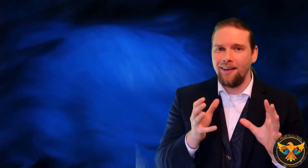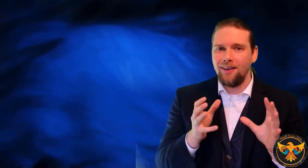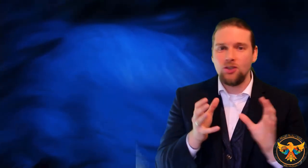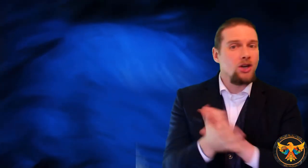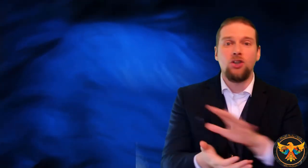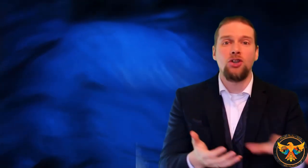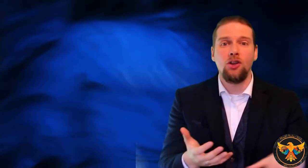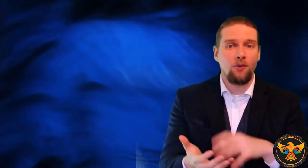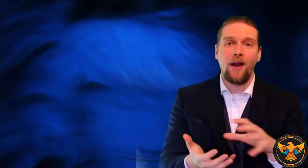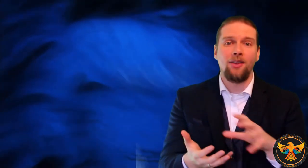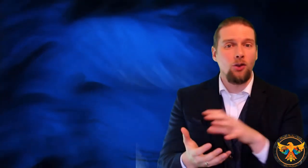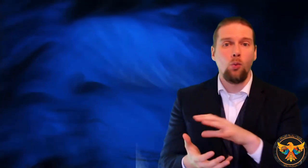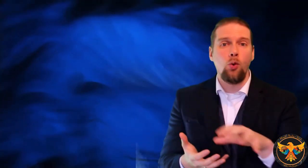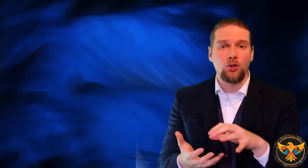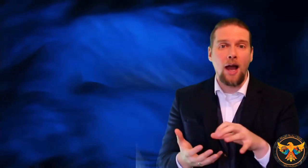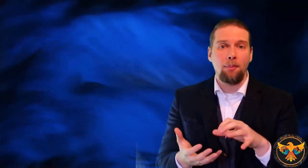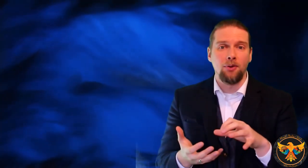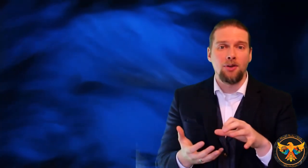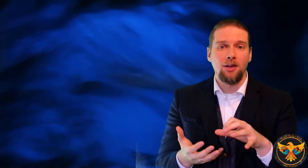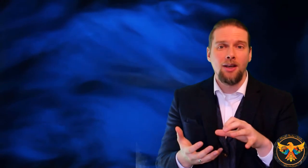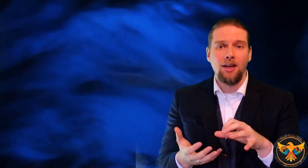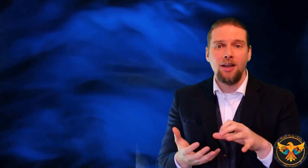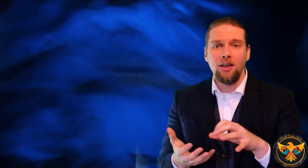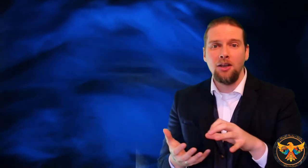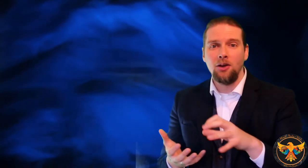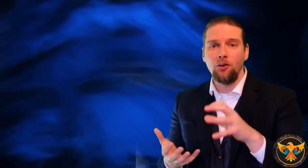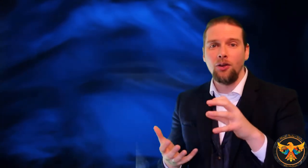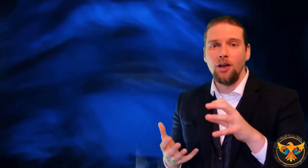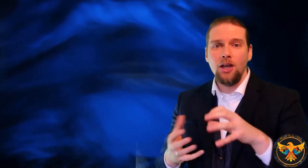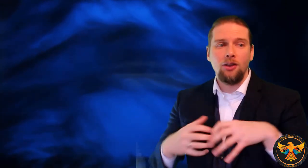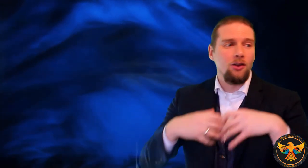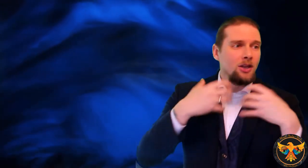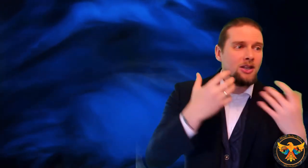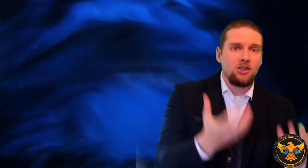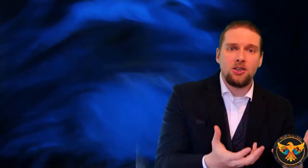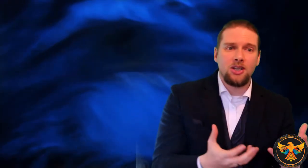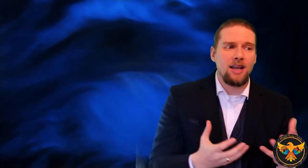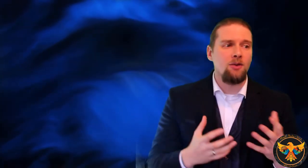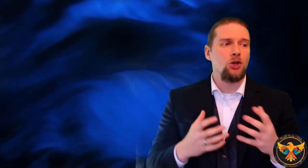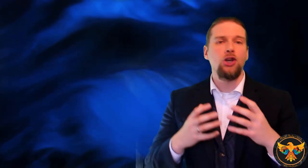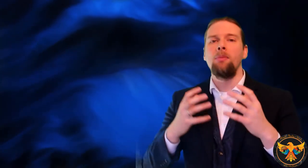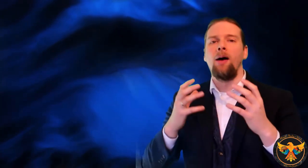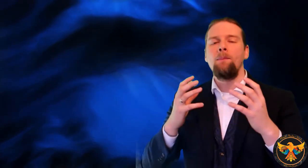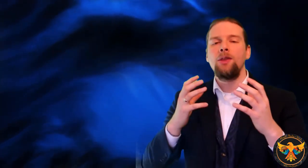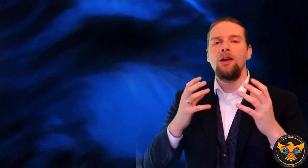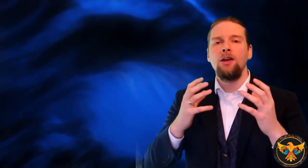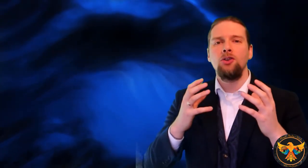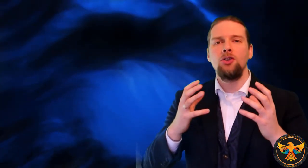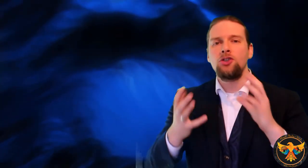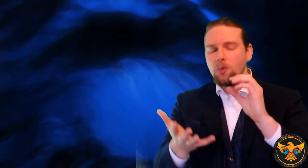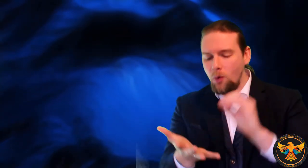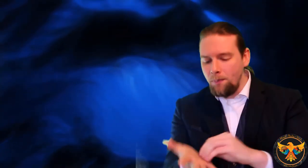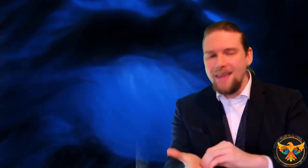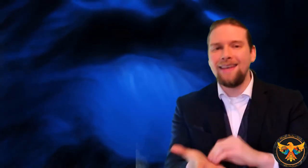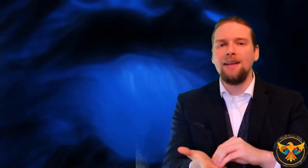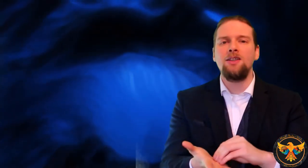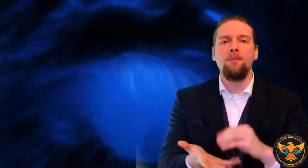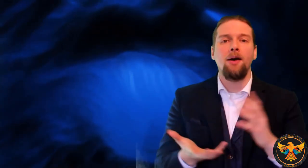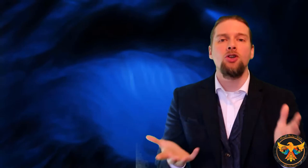changed the fact that the wars happened? You know, the instance in Hiroshima. Does someone being guilty about it